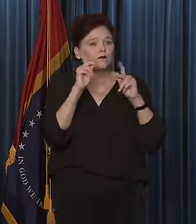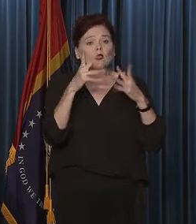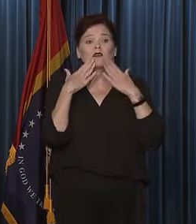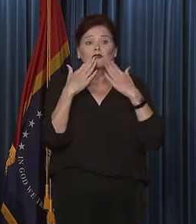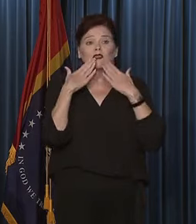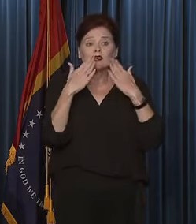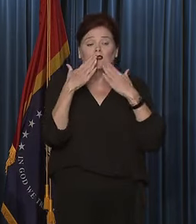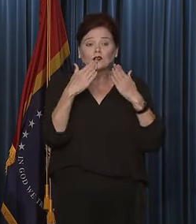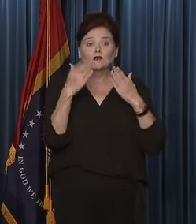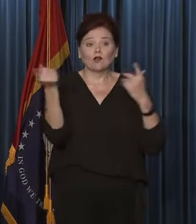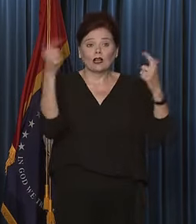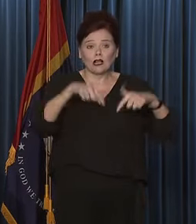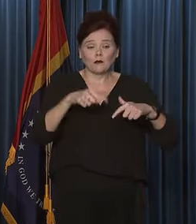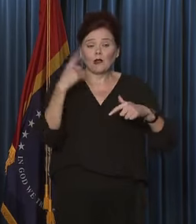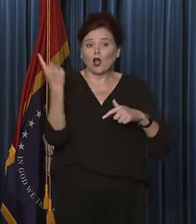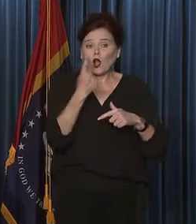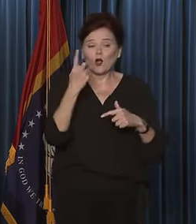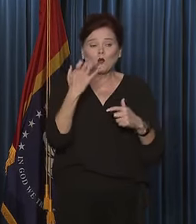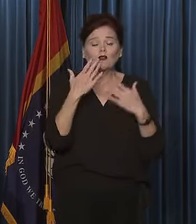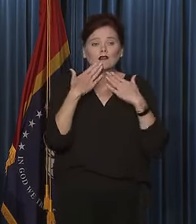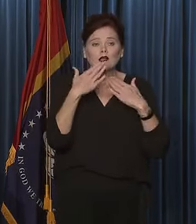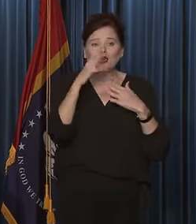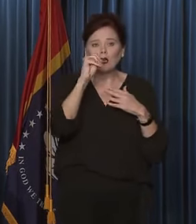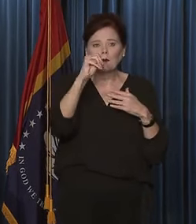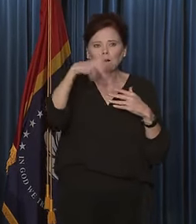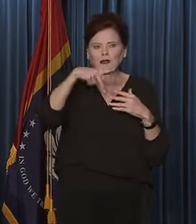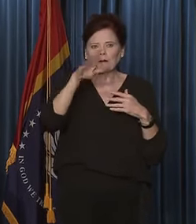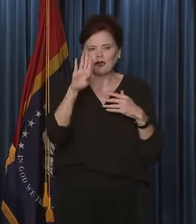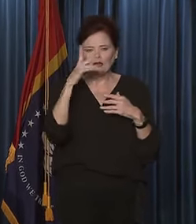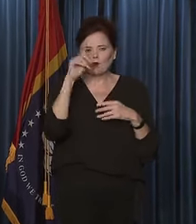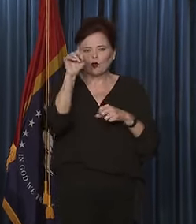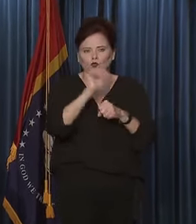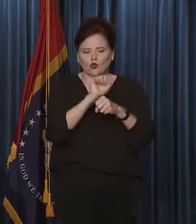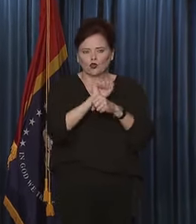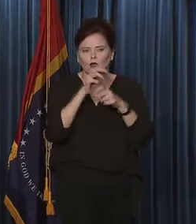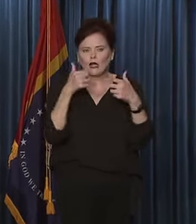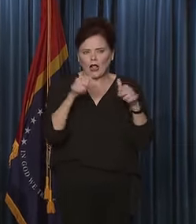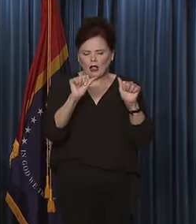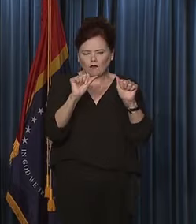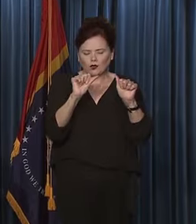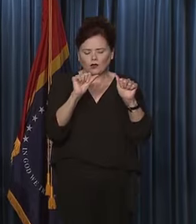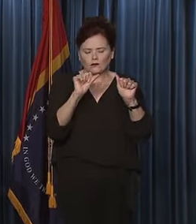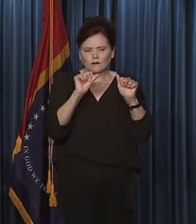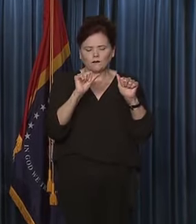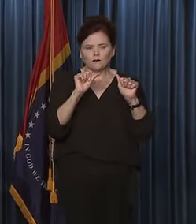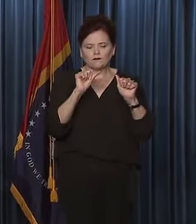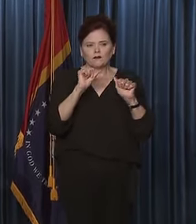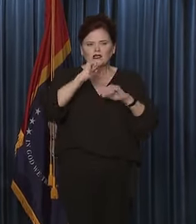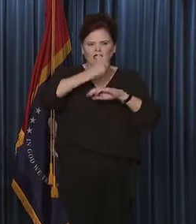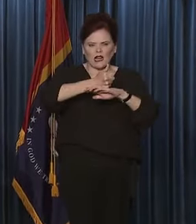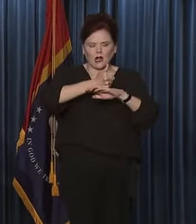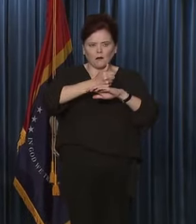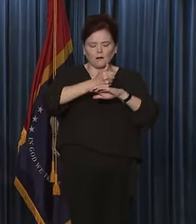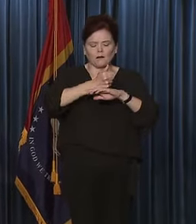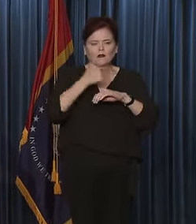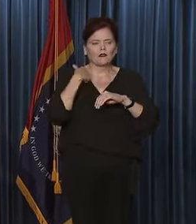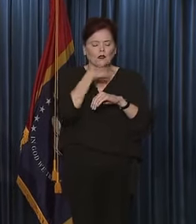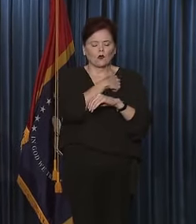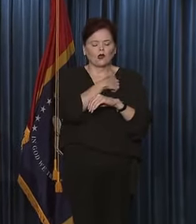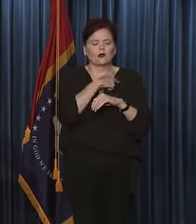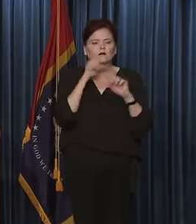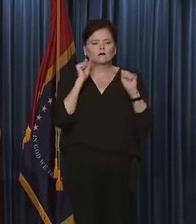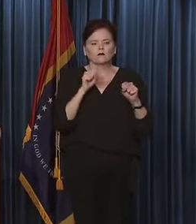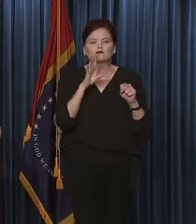Thank you all for being here. As always, want to thank MPB for their work and their efforts in setting this up such that we can